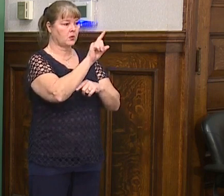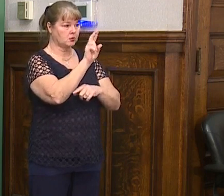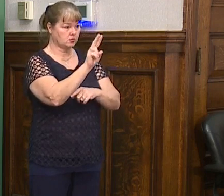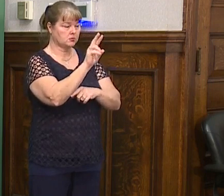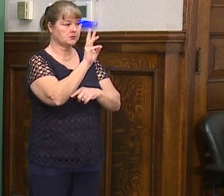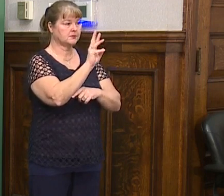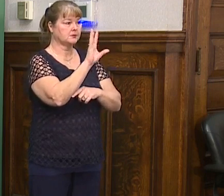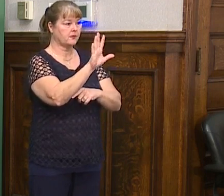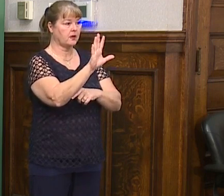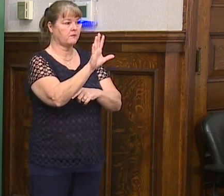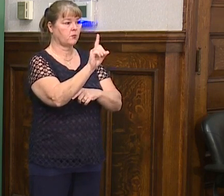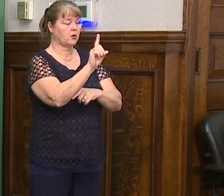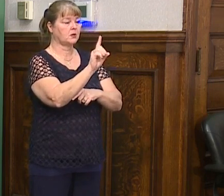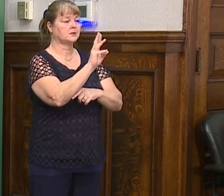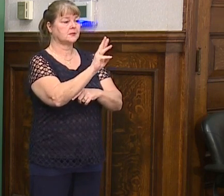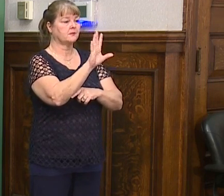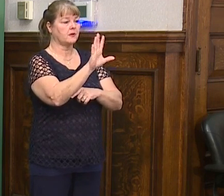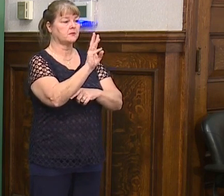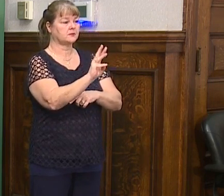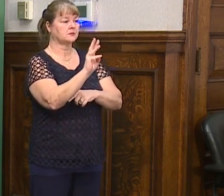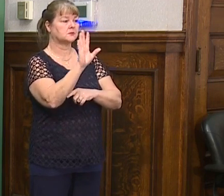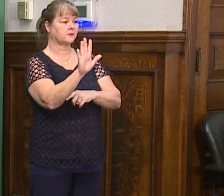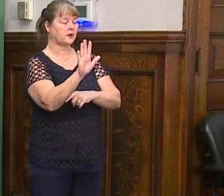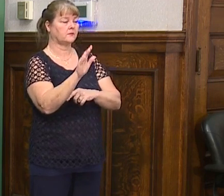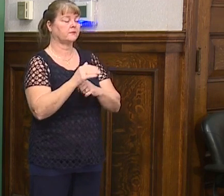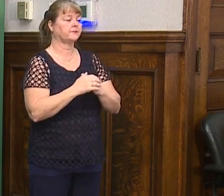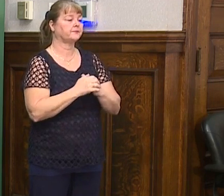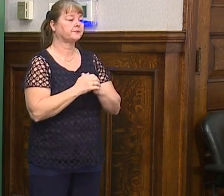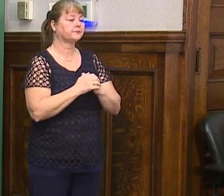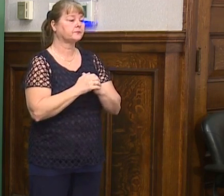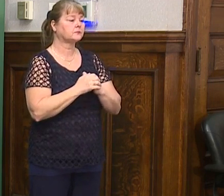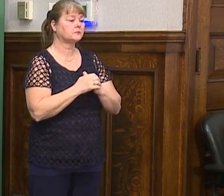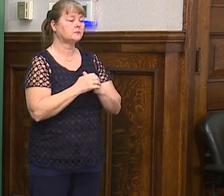651 6565.